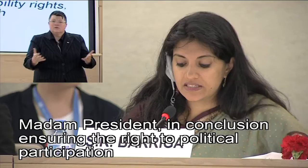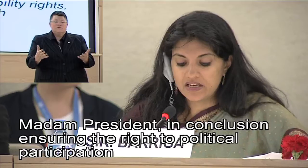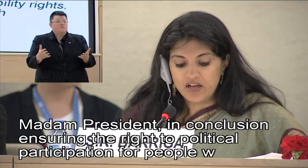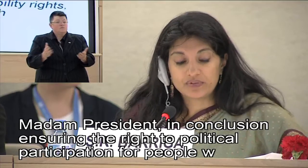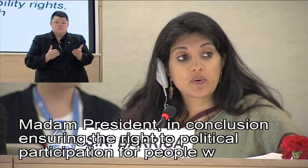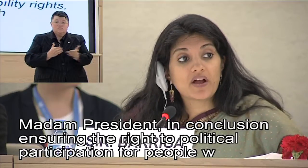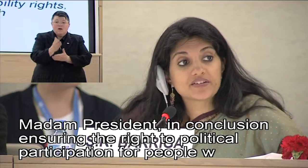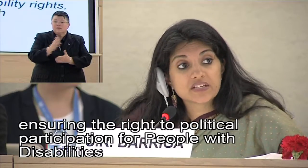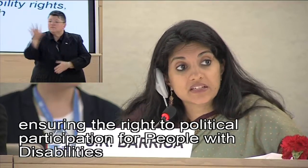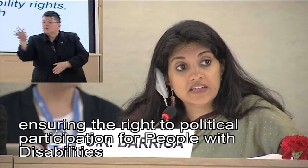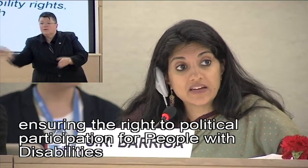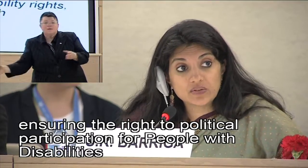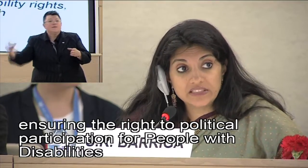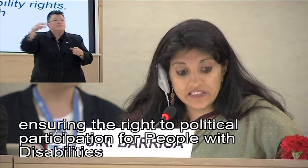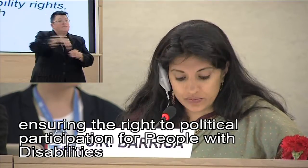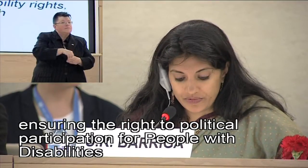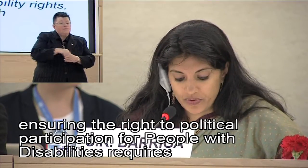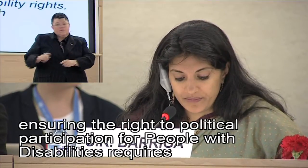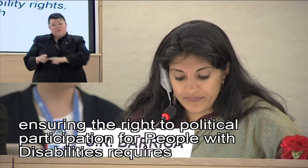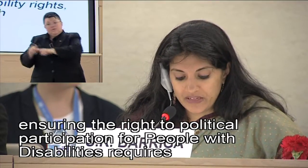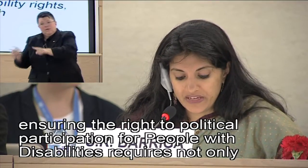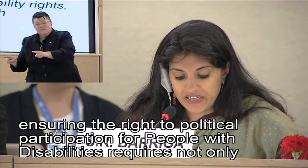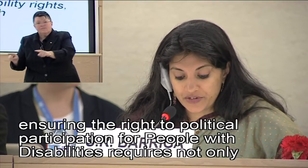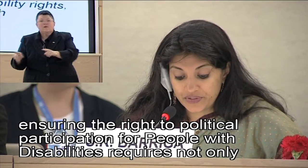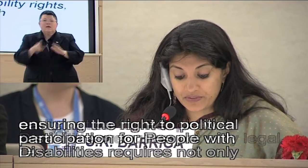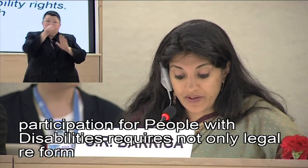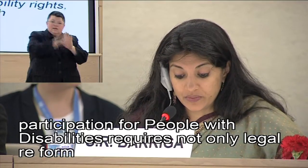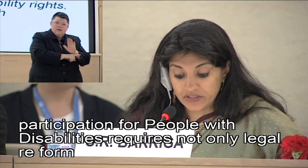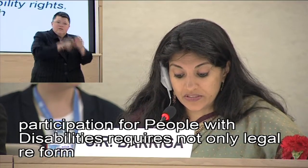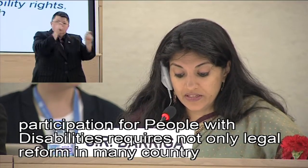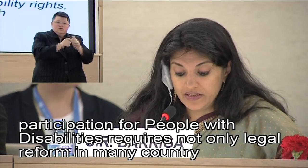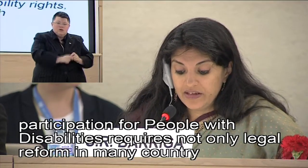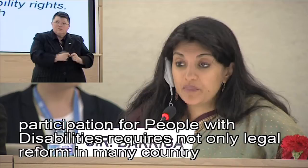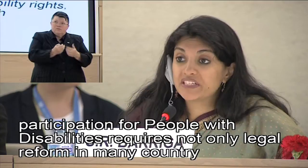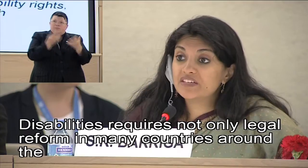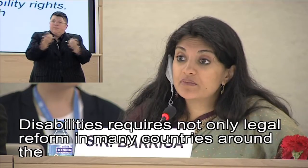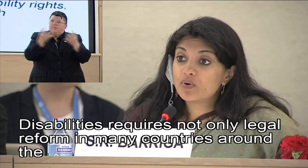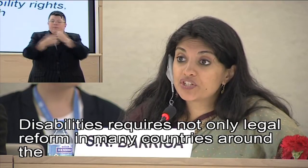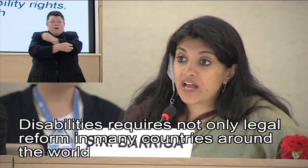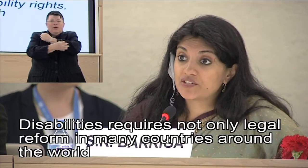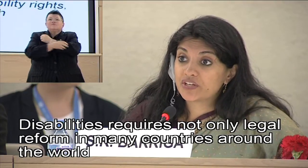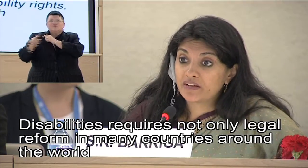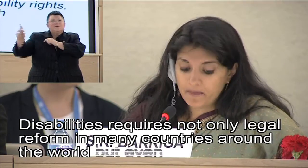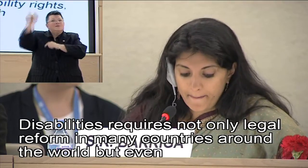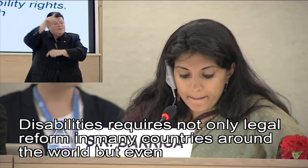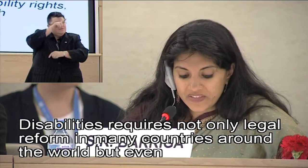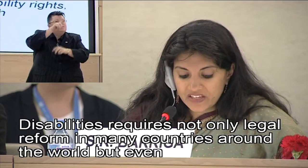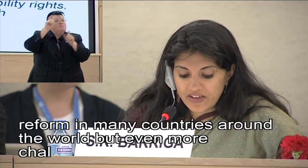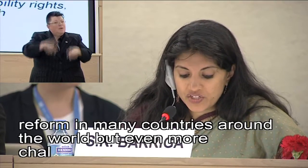requires not only legal reform in many countries around the world, but even more challenging, the Convention